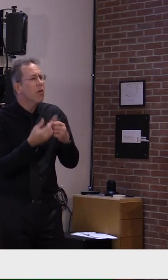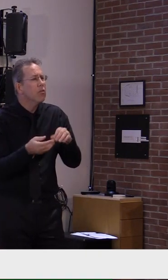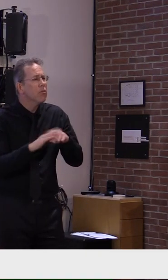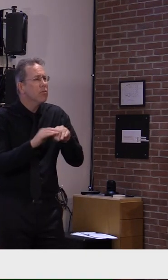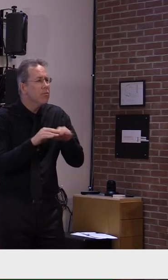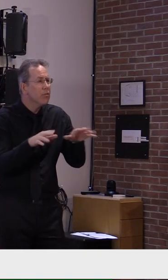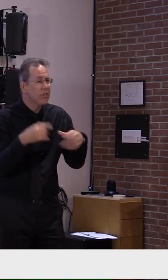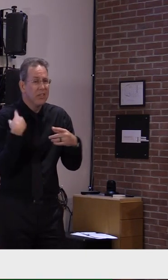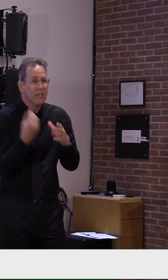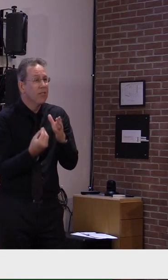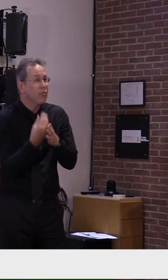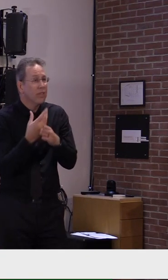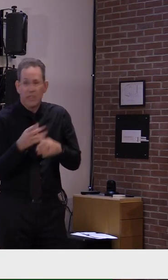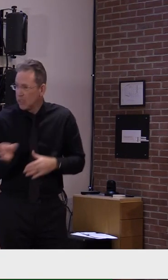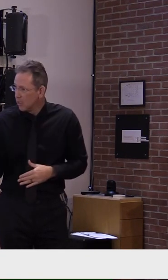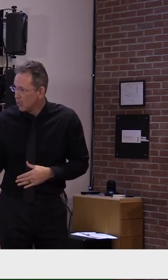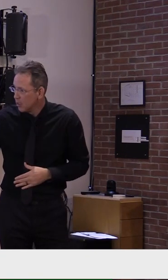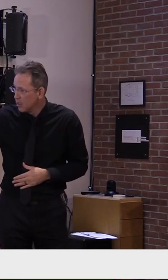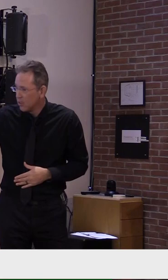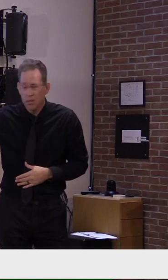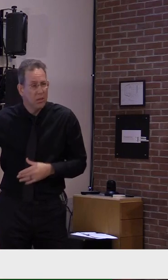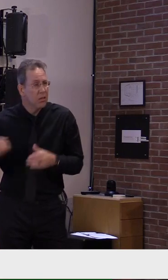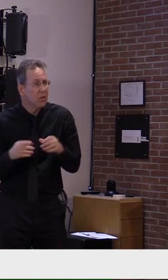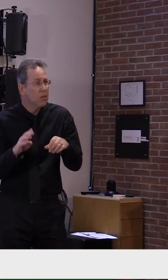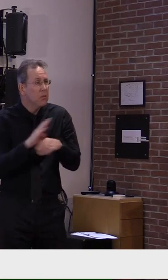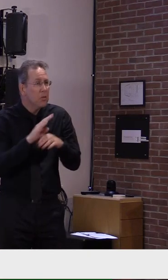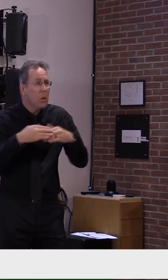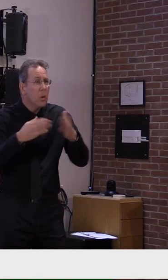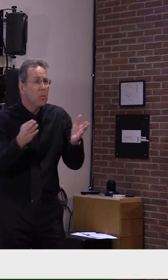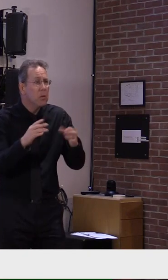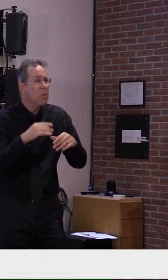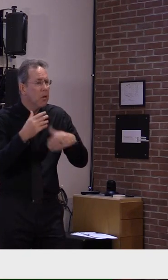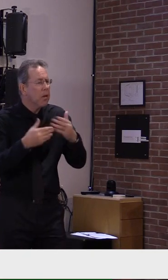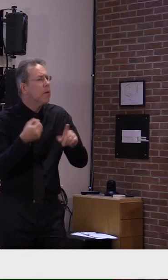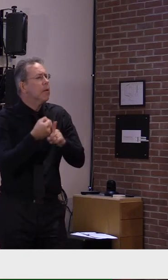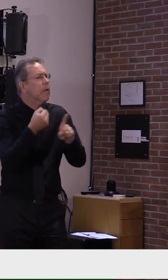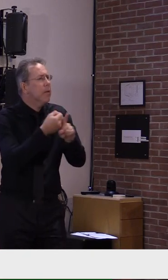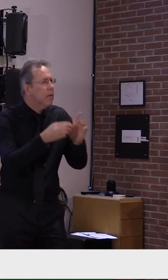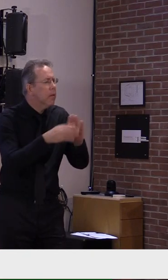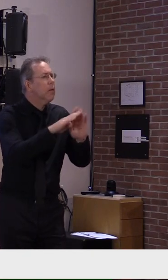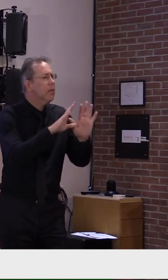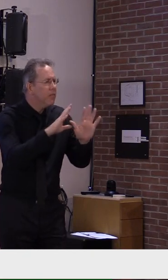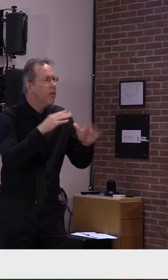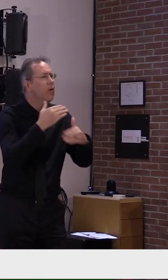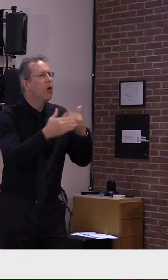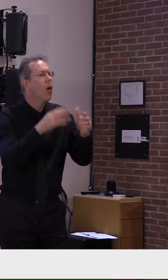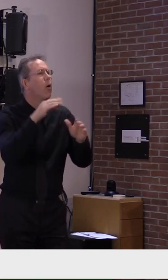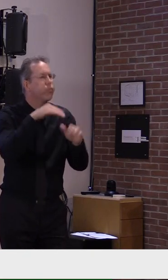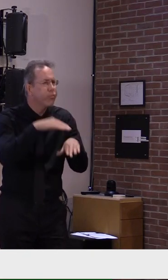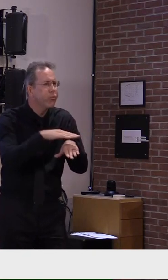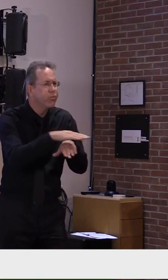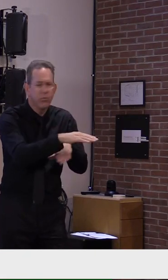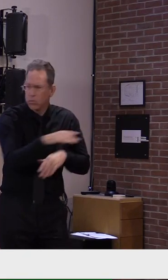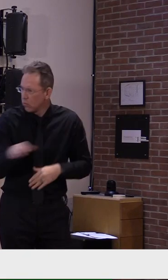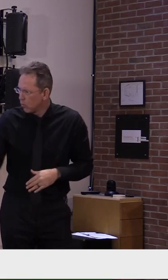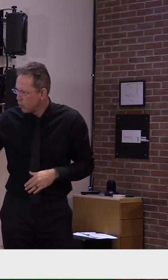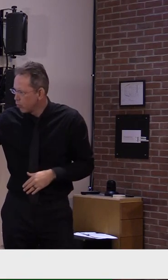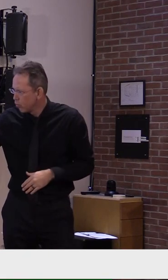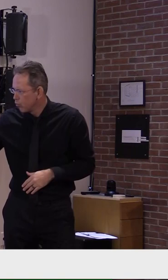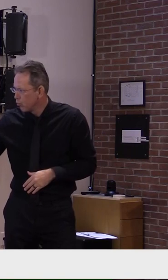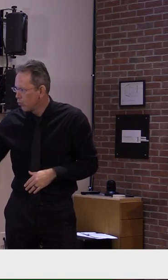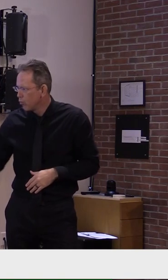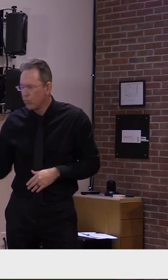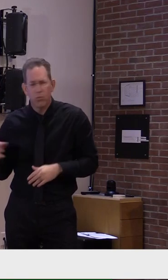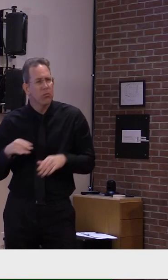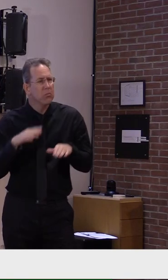the first time. We see our RT rate, our reproduction rate, above that 1.1 level. That was a guardrail for us. So again,